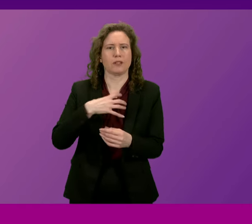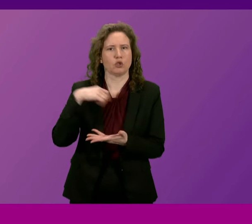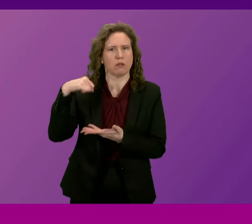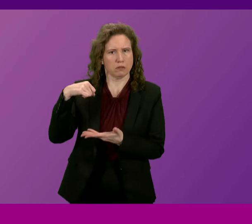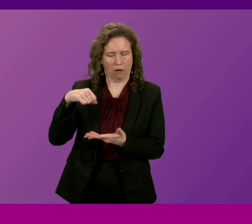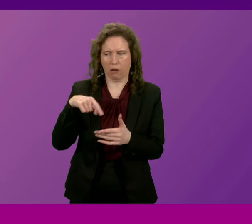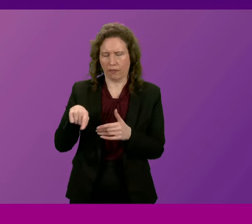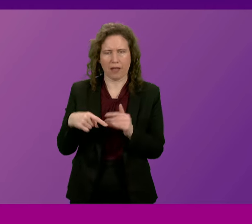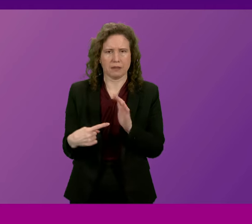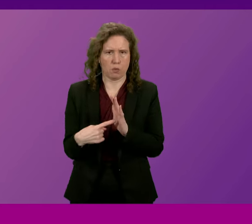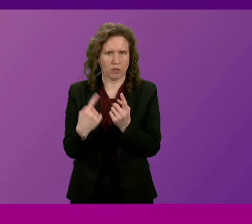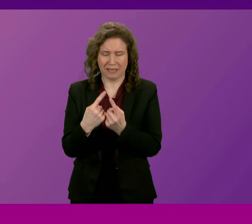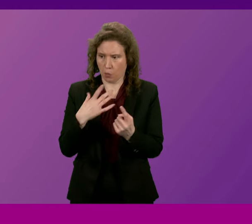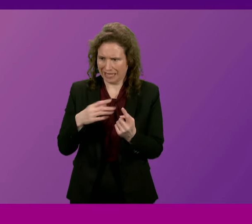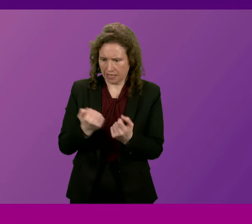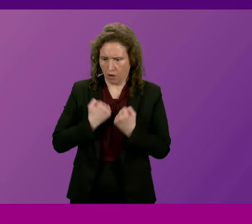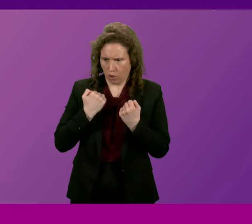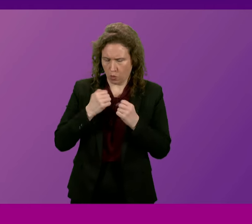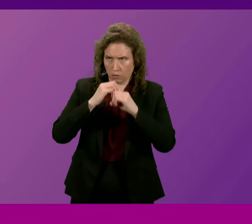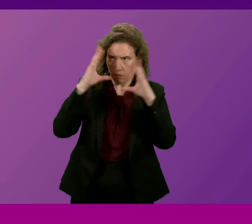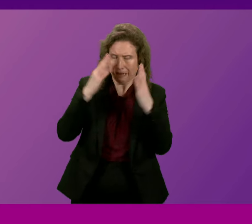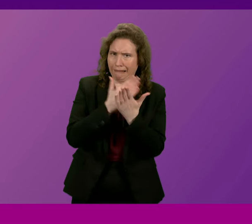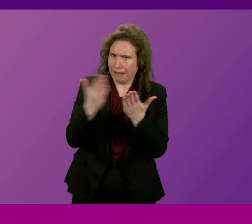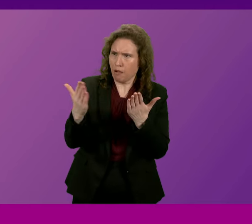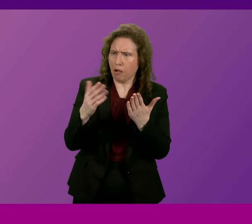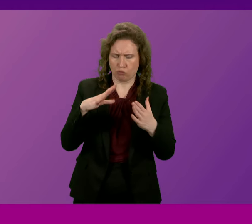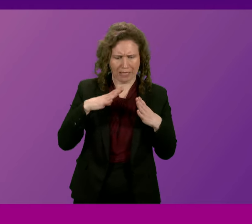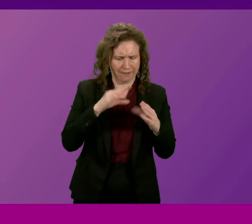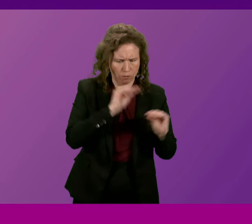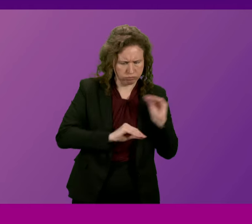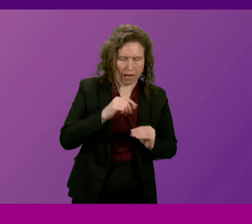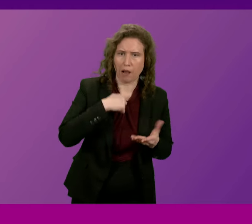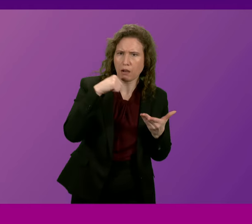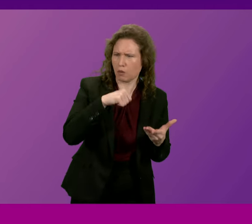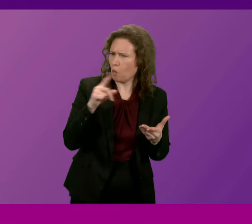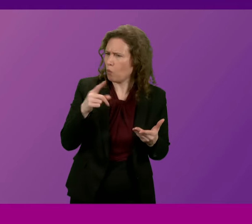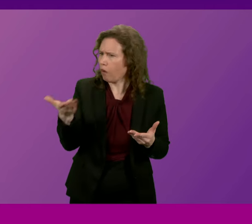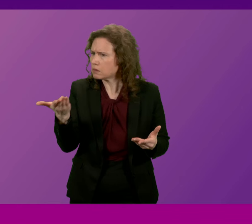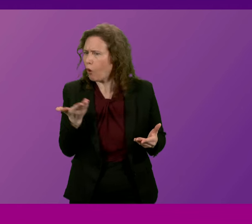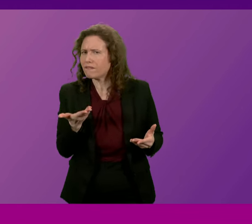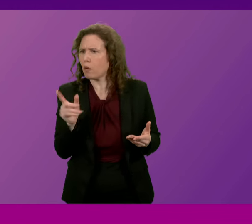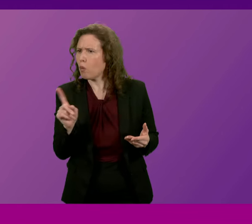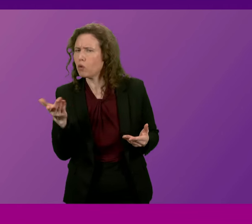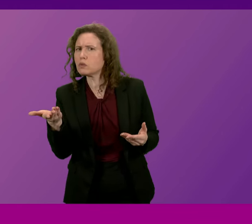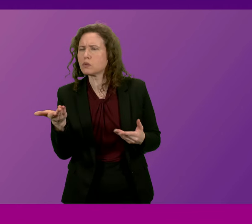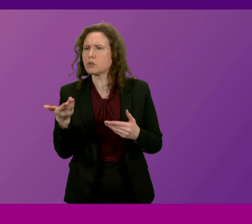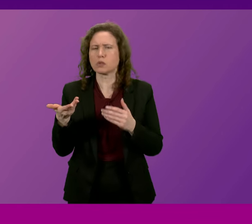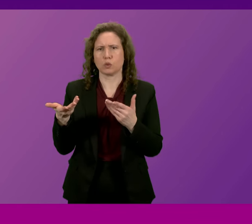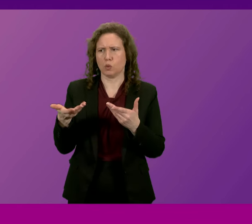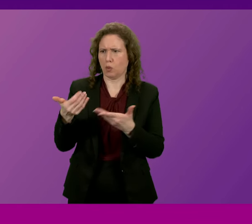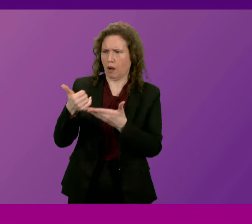because we need to have clarity for our own budgeting purposes about what compensatory effects will be allocated to